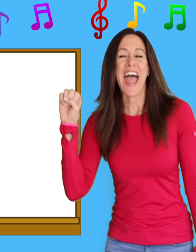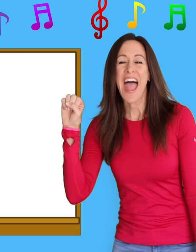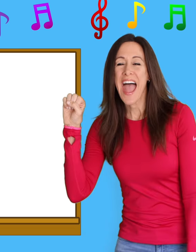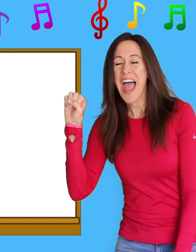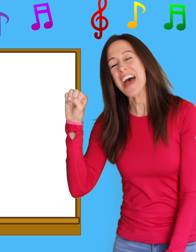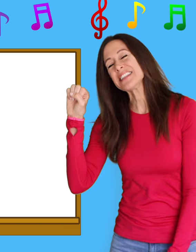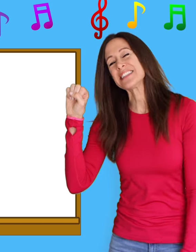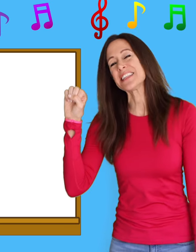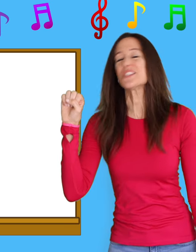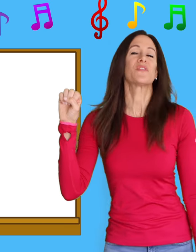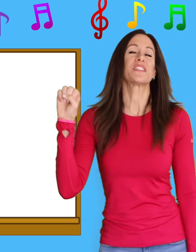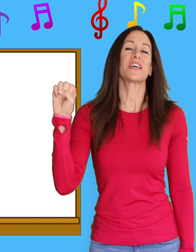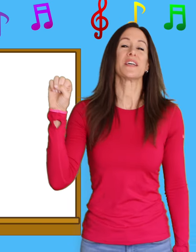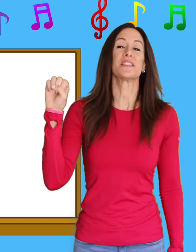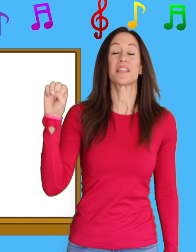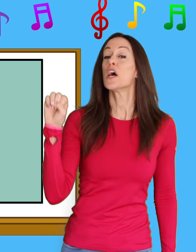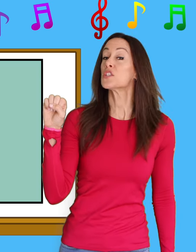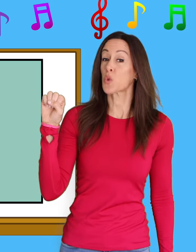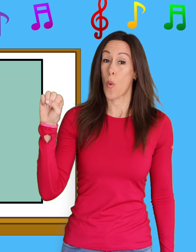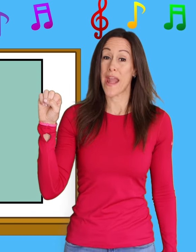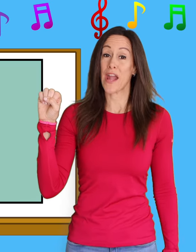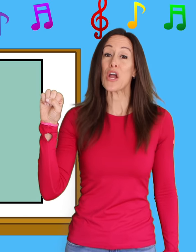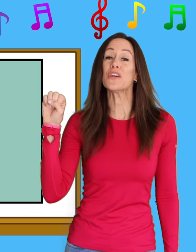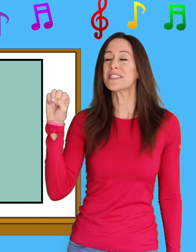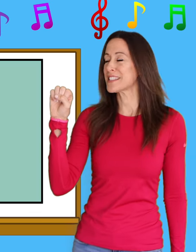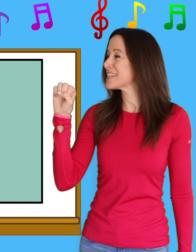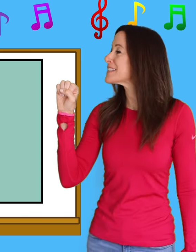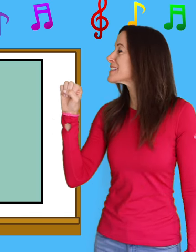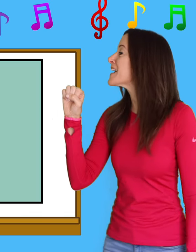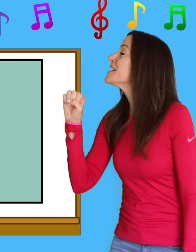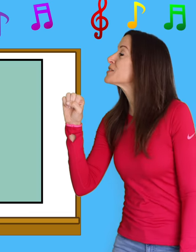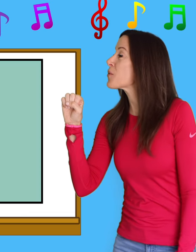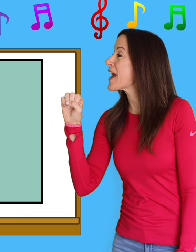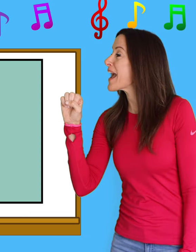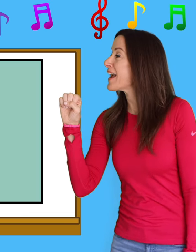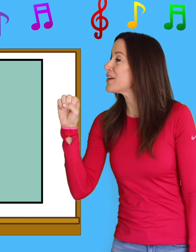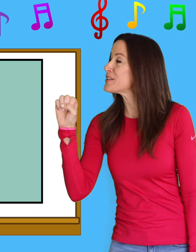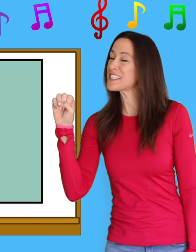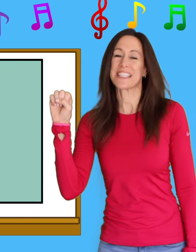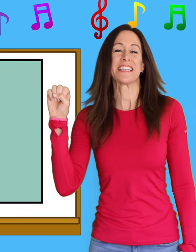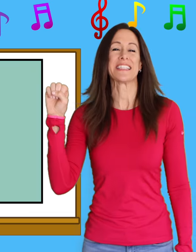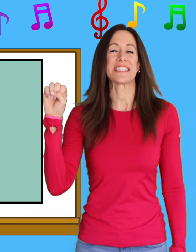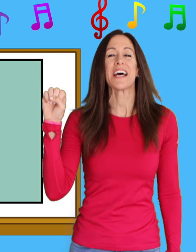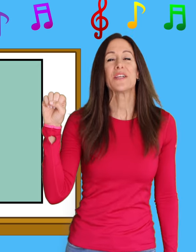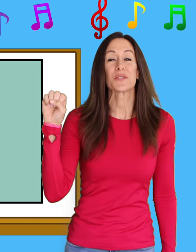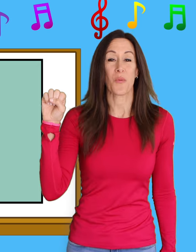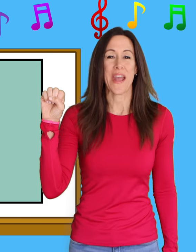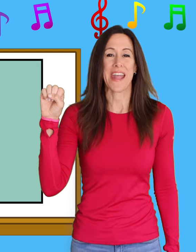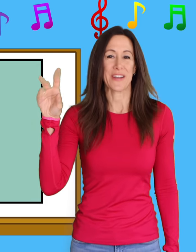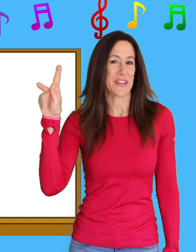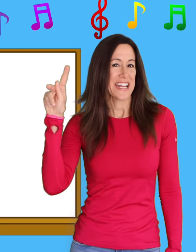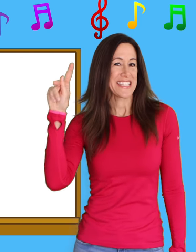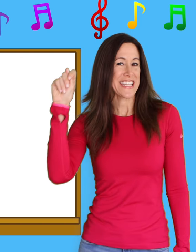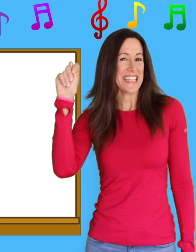S is for S-S-Squares, S-Squares, S-Squares T